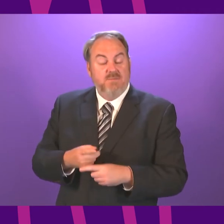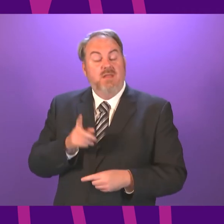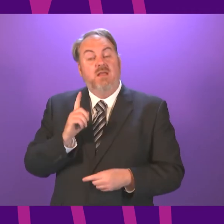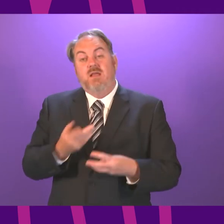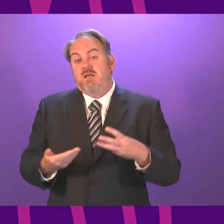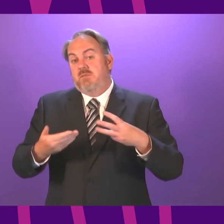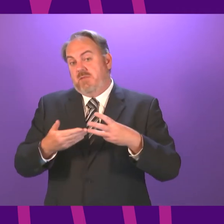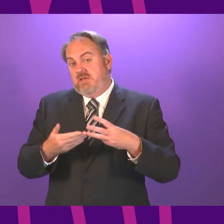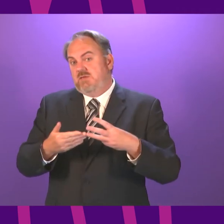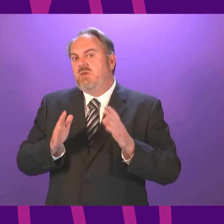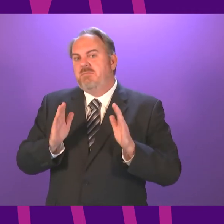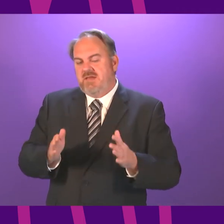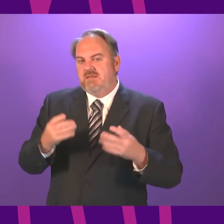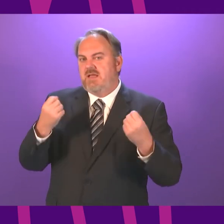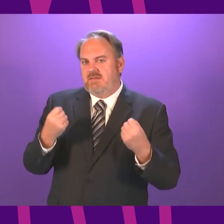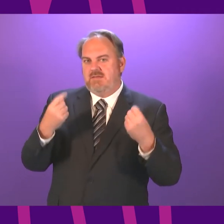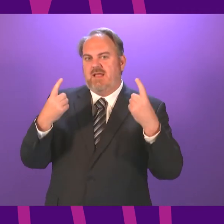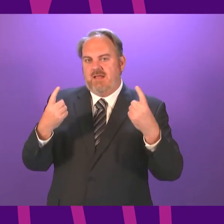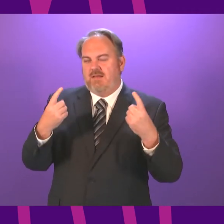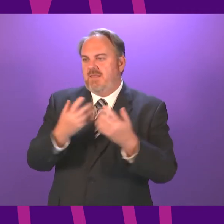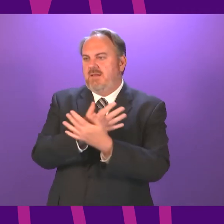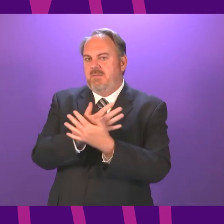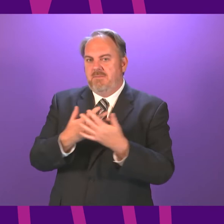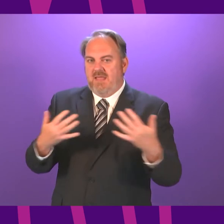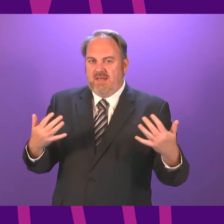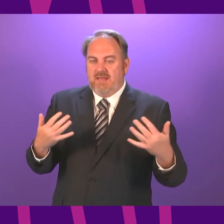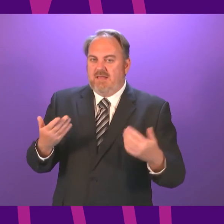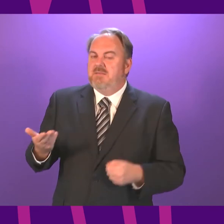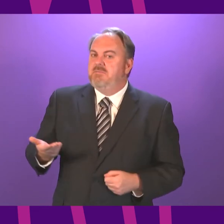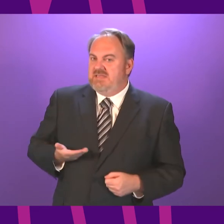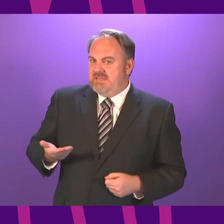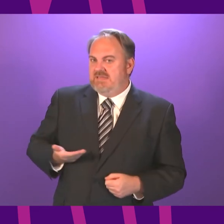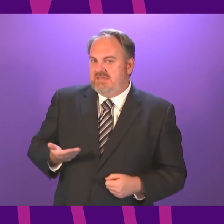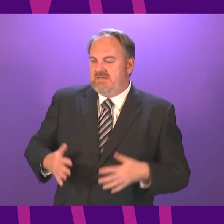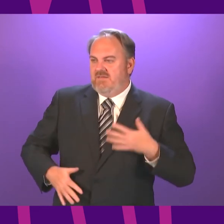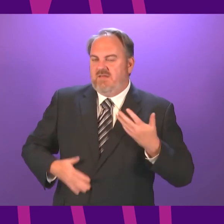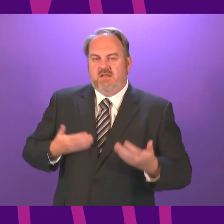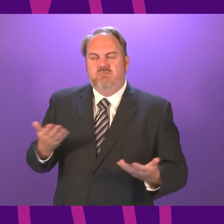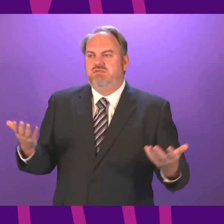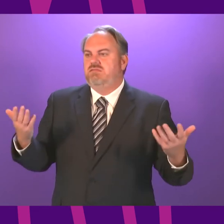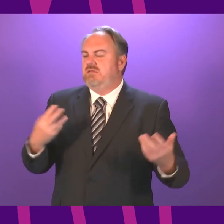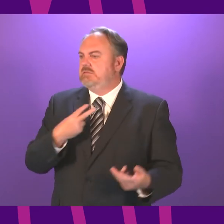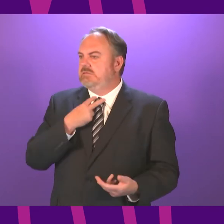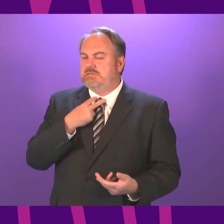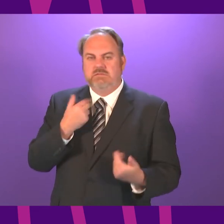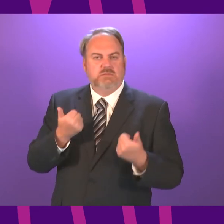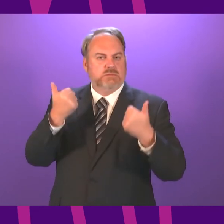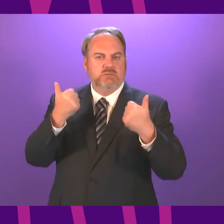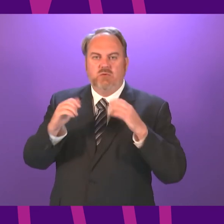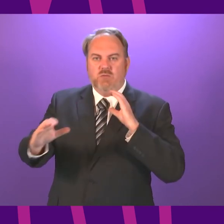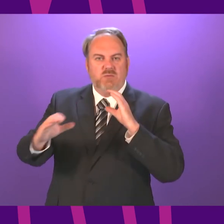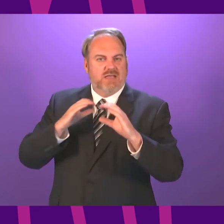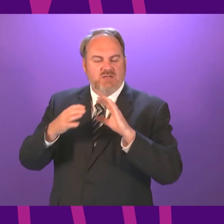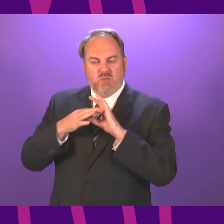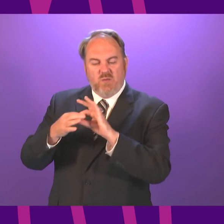recognition that there is now a frustration amongst particularly lots of business sectors about a lack of communication and working together with the government?